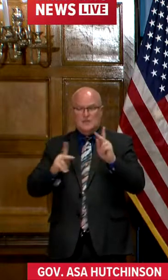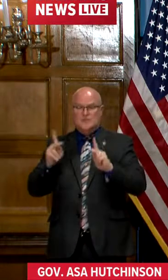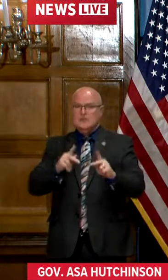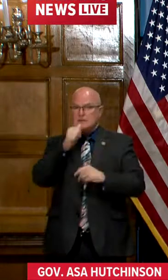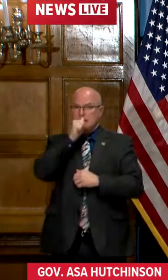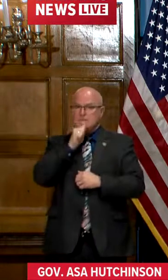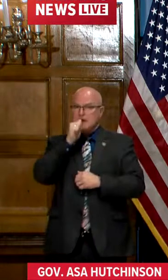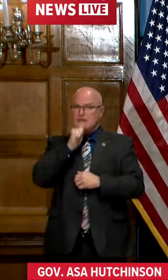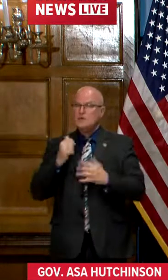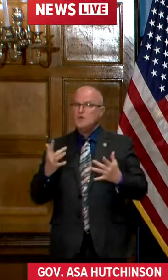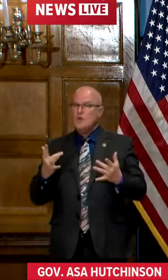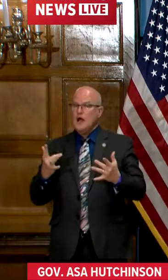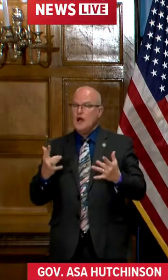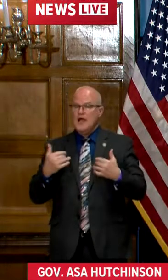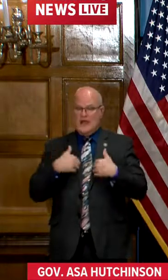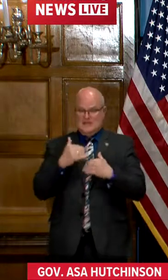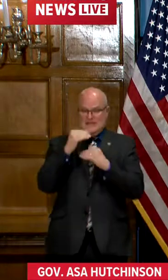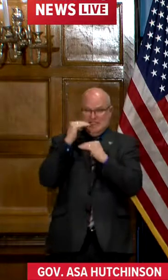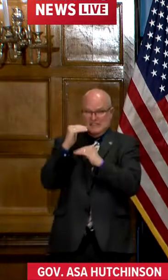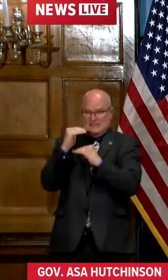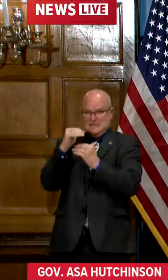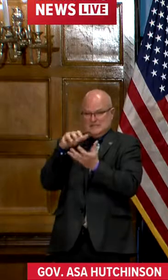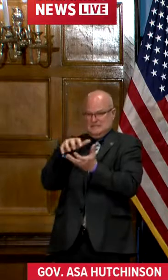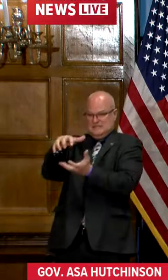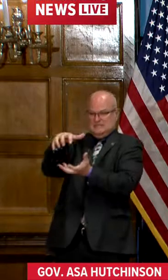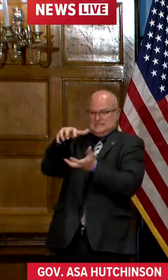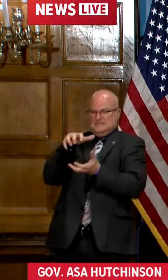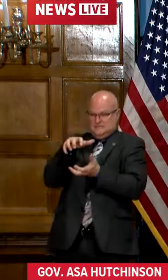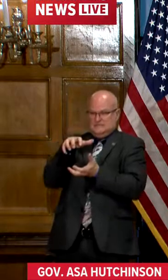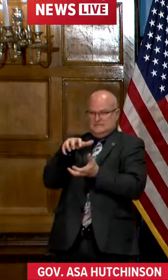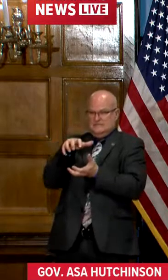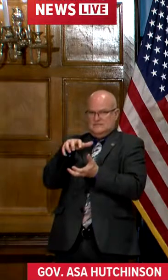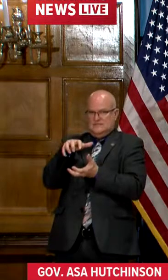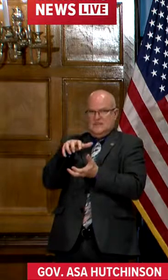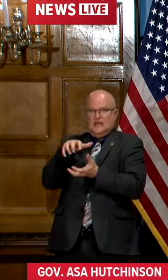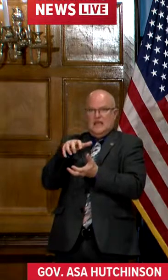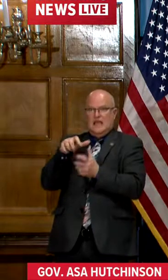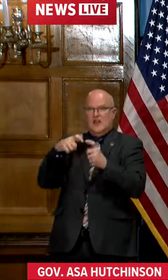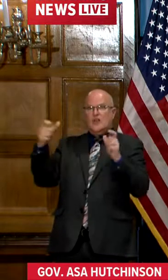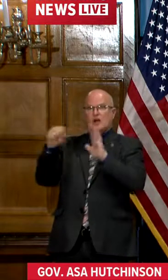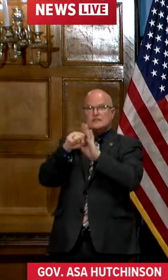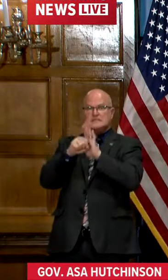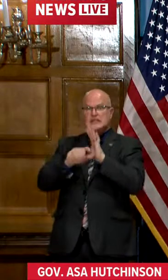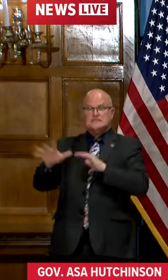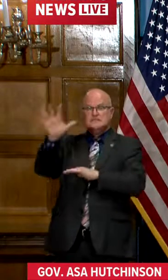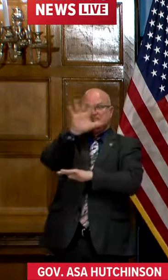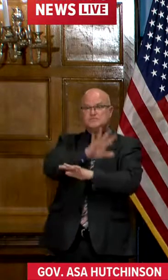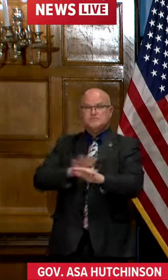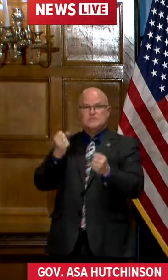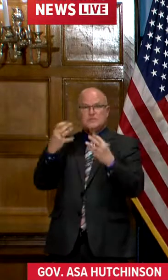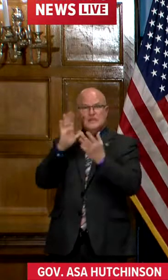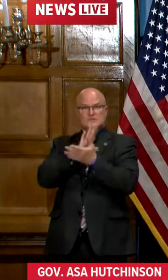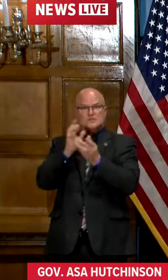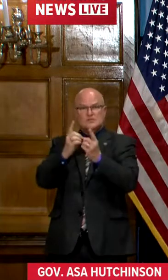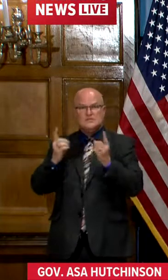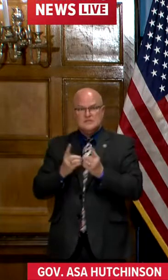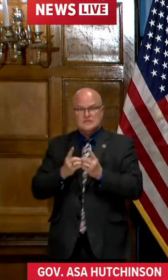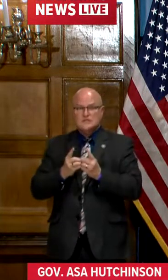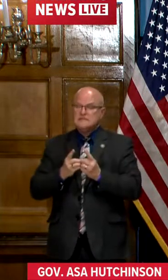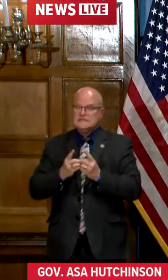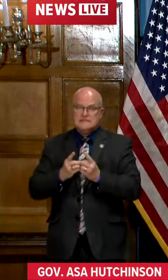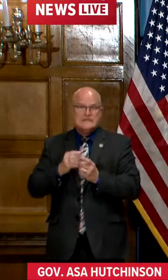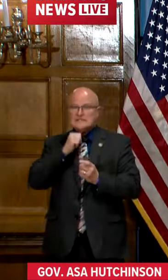be patient because when you have a limited supply and you have a large state to cover, a lot of school districts, nobody